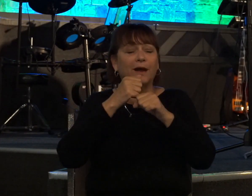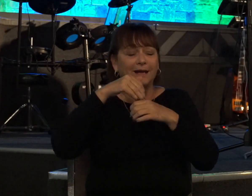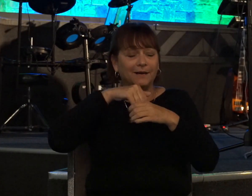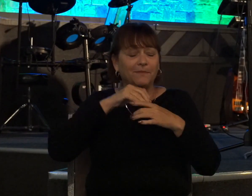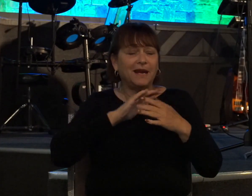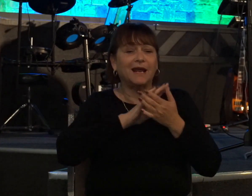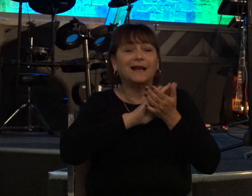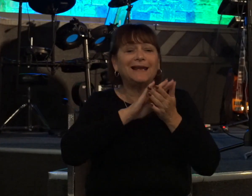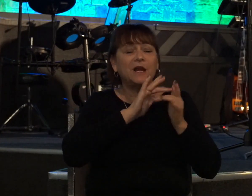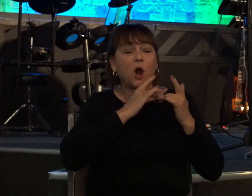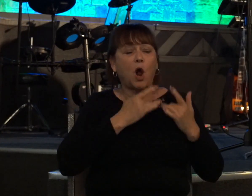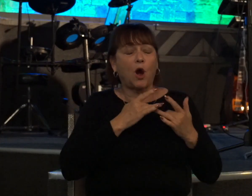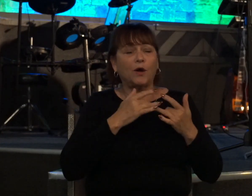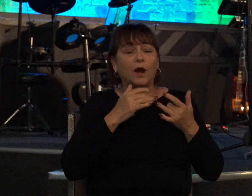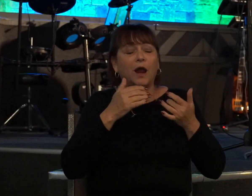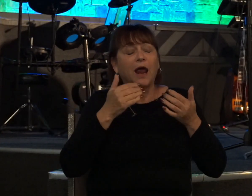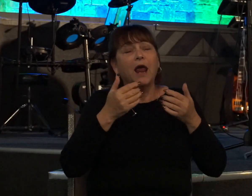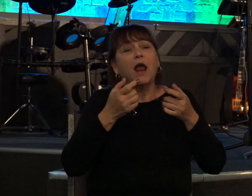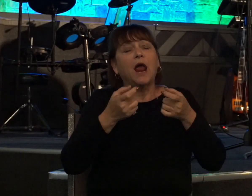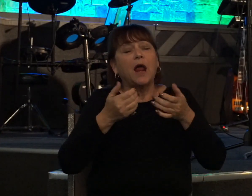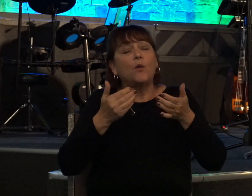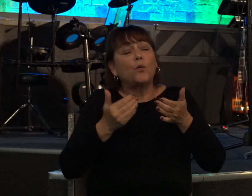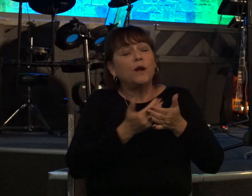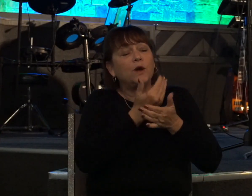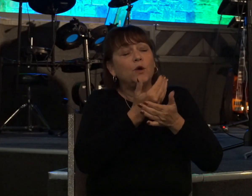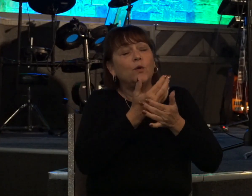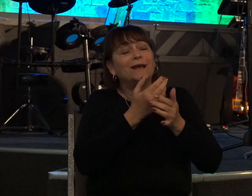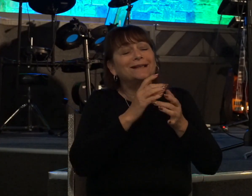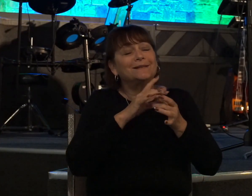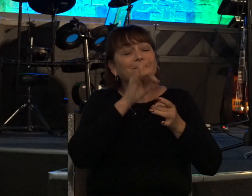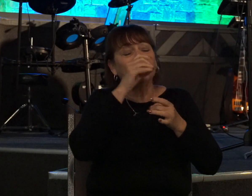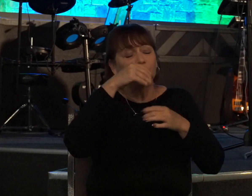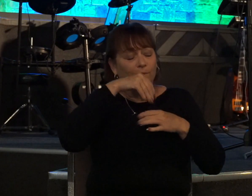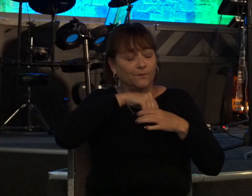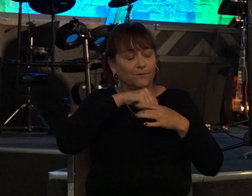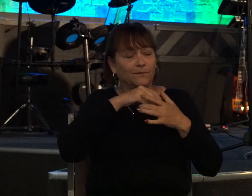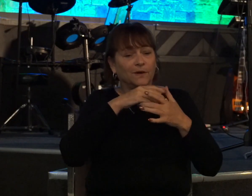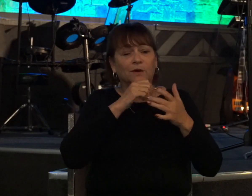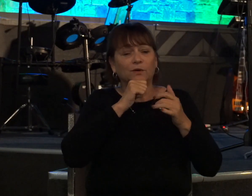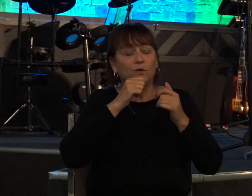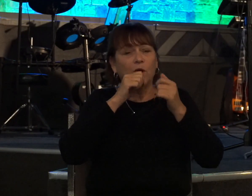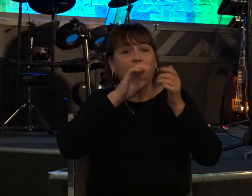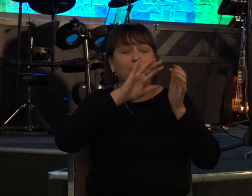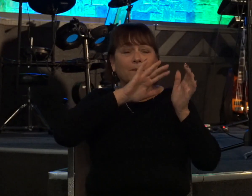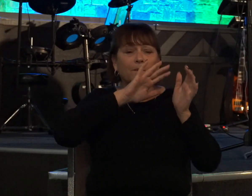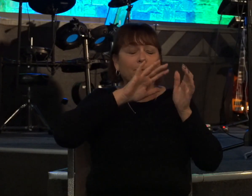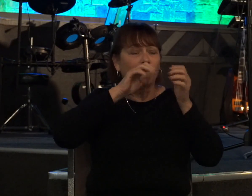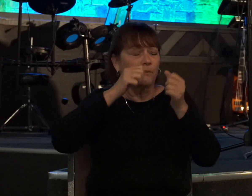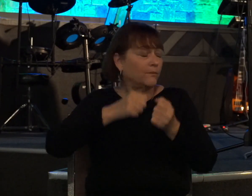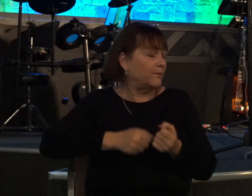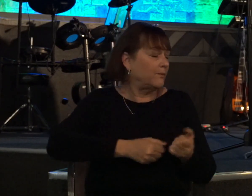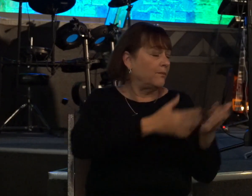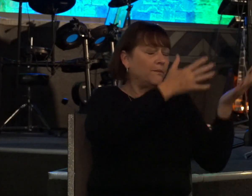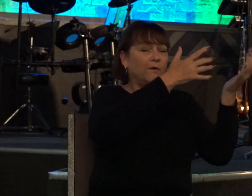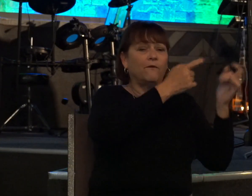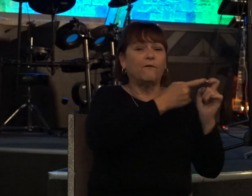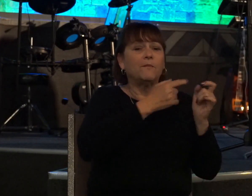steadfast spirit within me do not cast me away from your presence and do not take your holy spirit from me